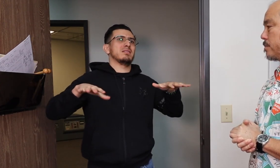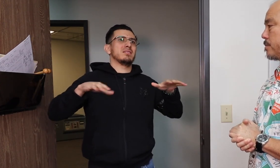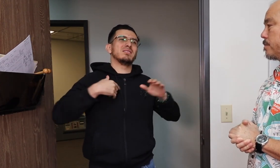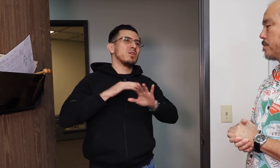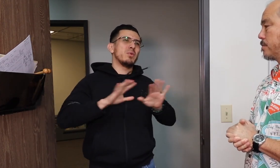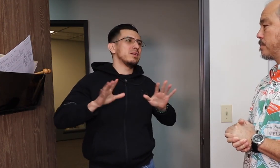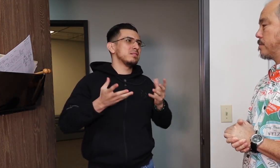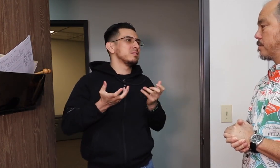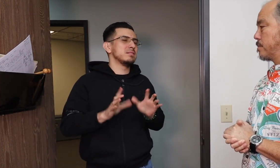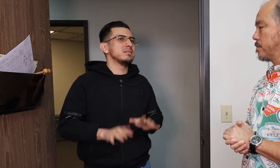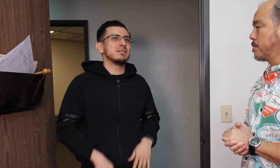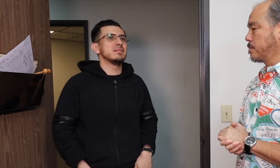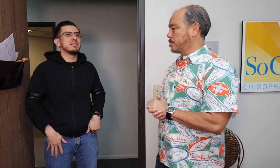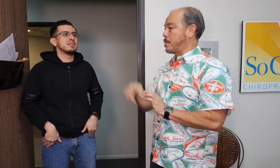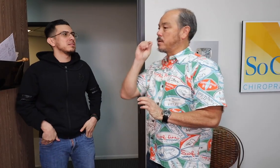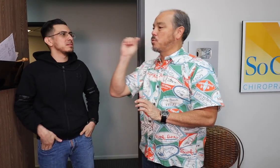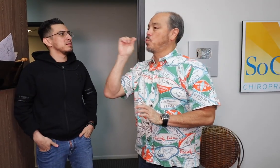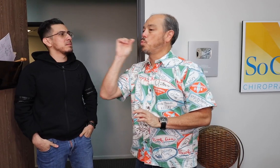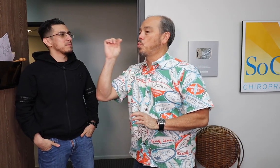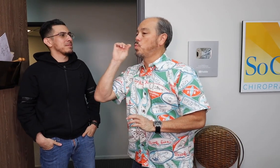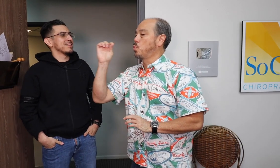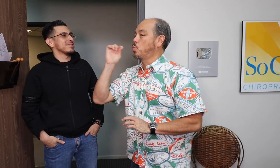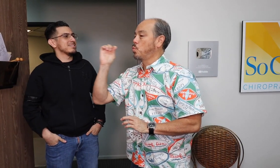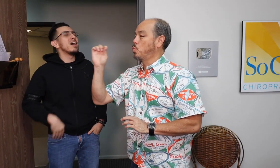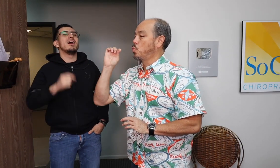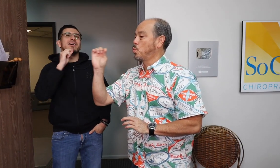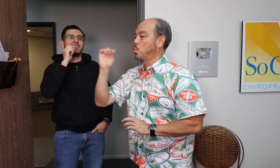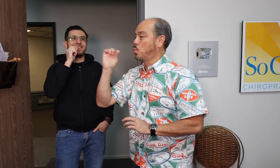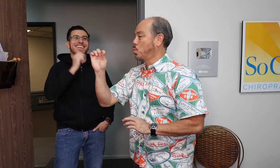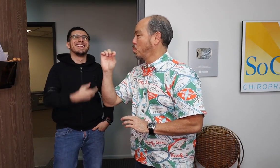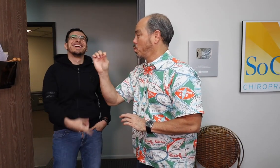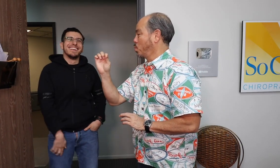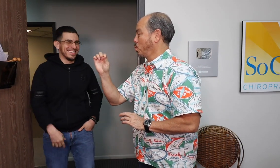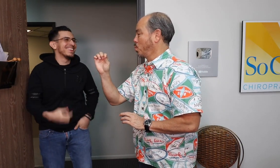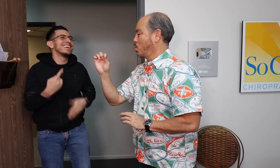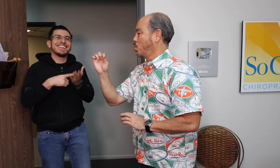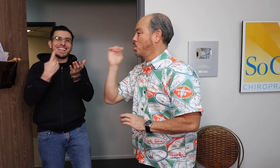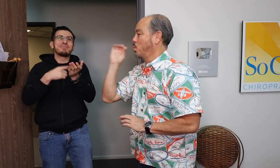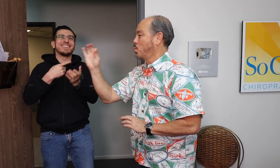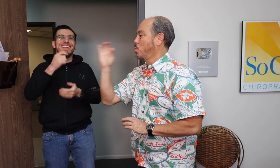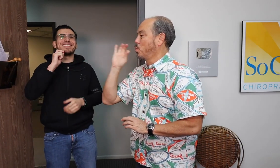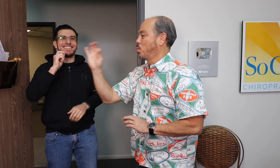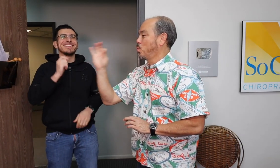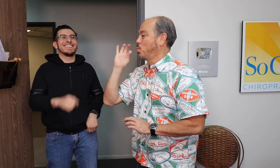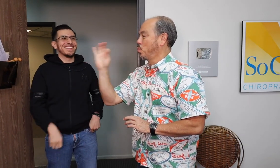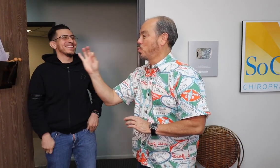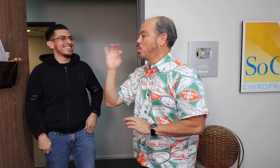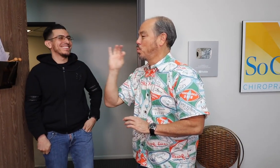Gives him more anxiety. How much? He smokes, yeah, he smokes. Calms him down.